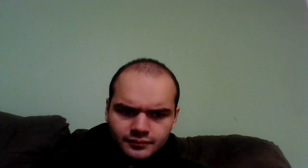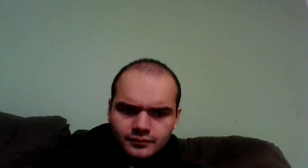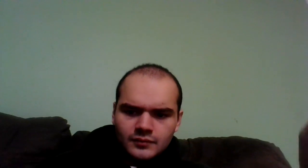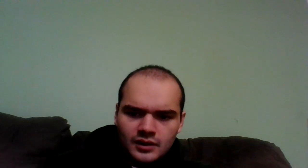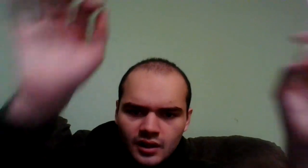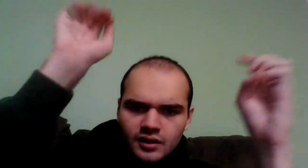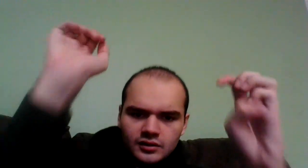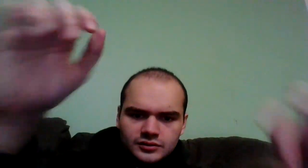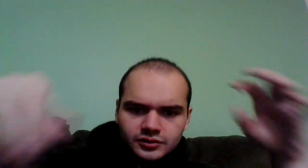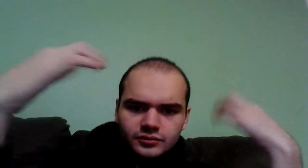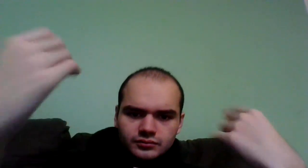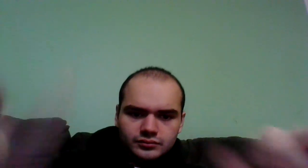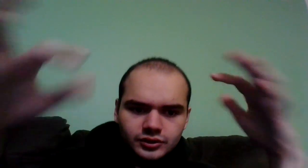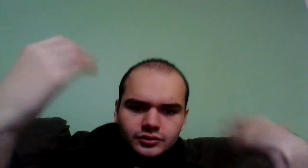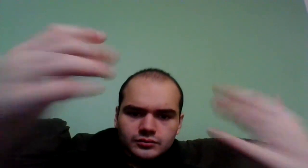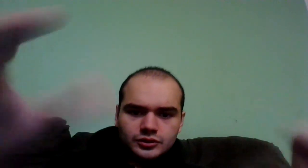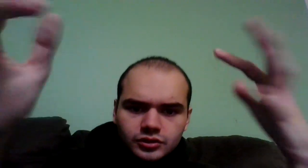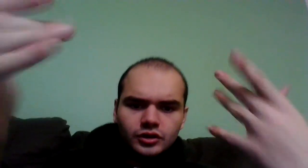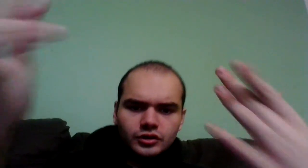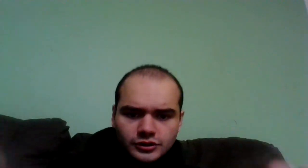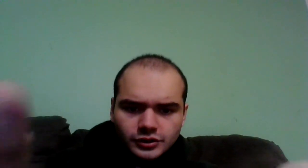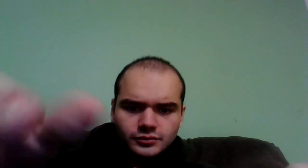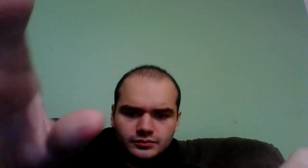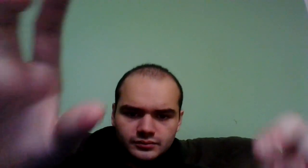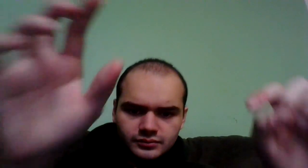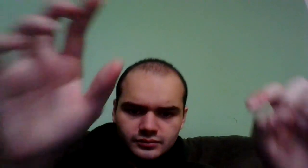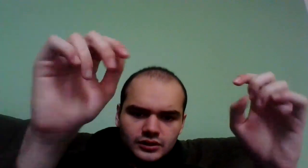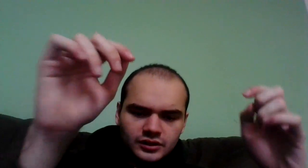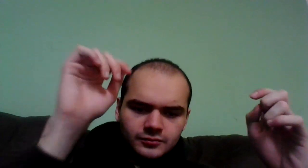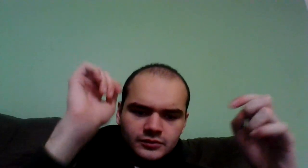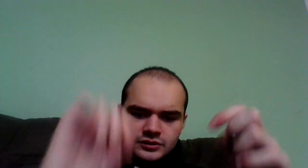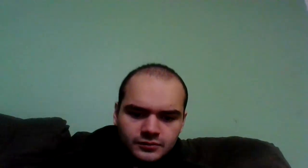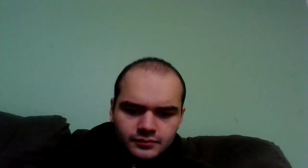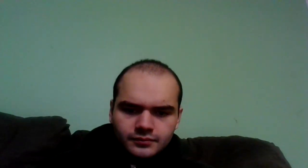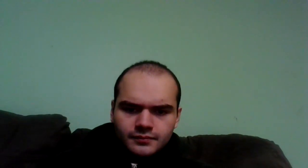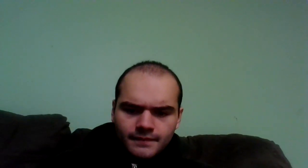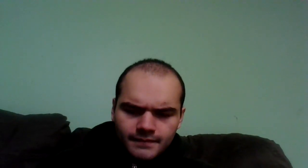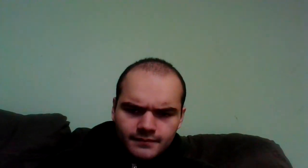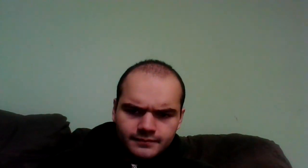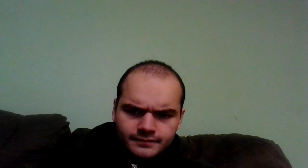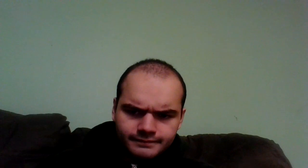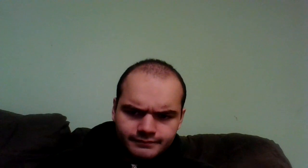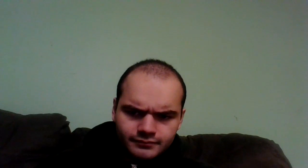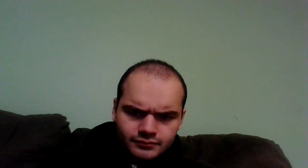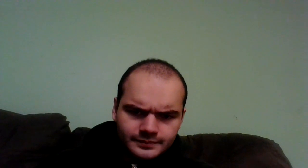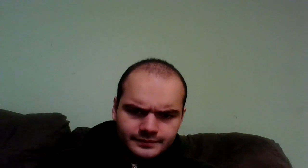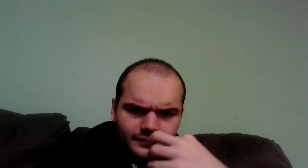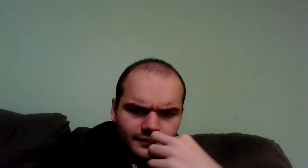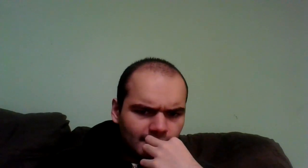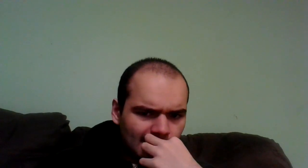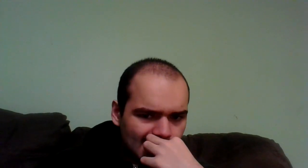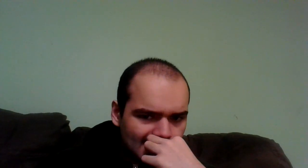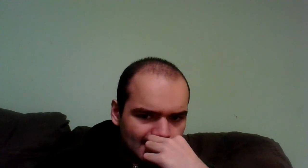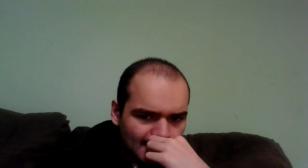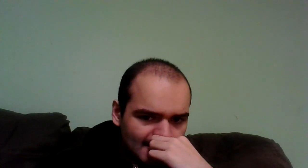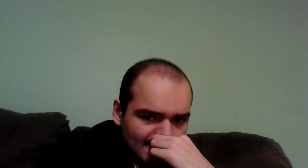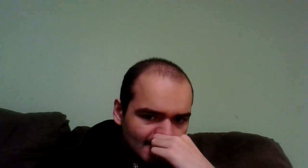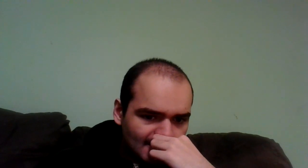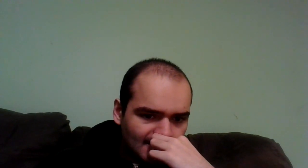Sugar. Spice. And everything nice. These were the ingredients chosen to